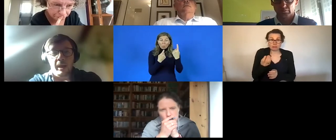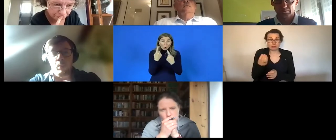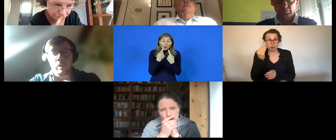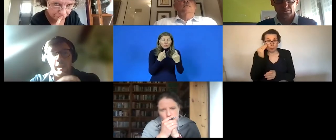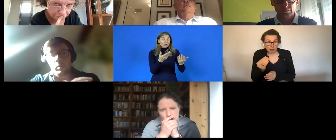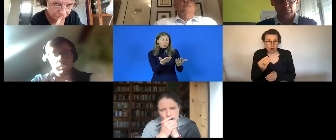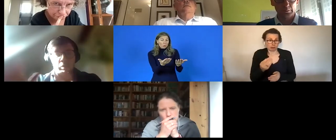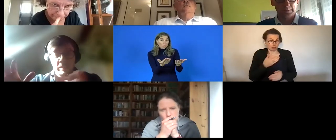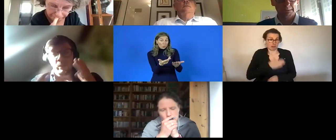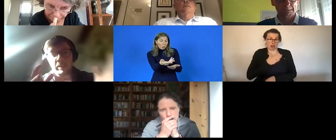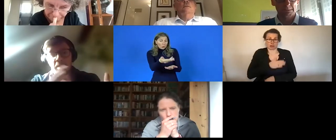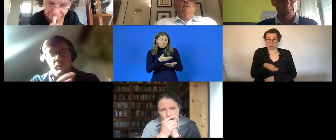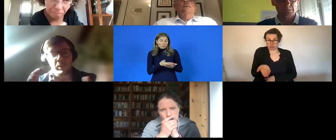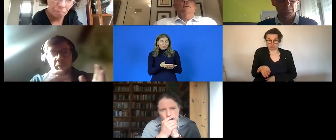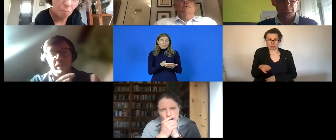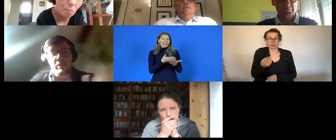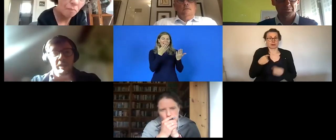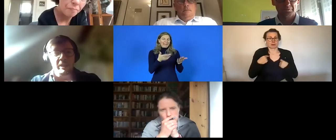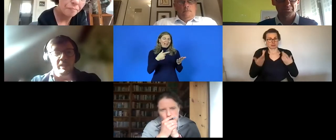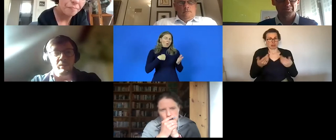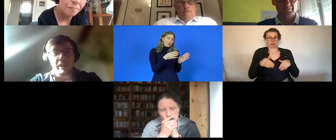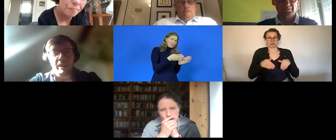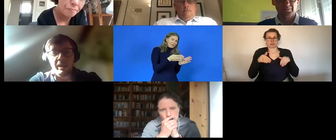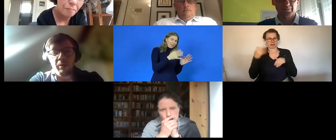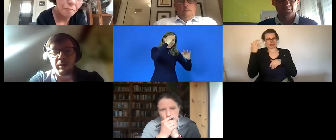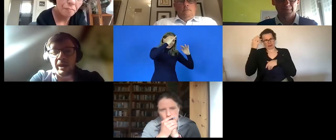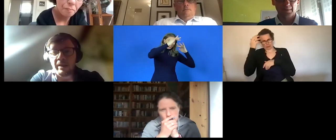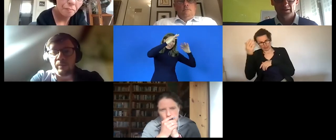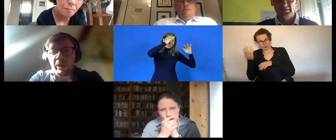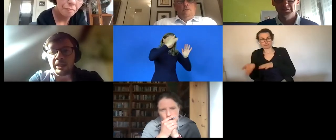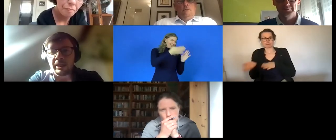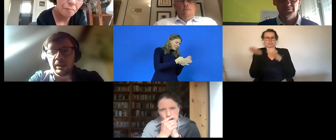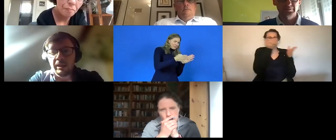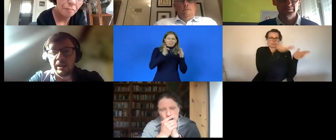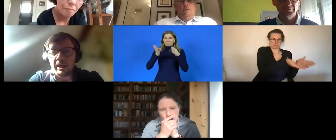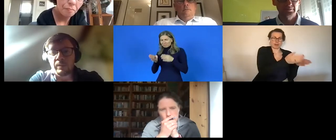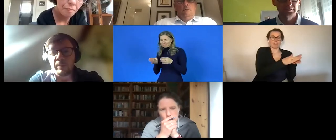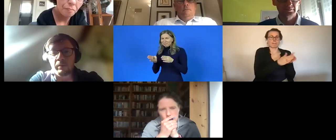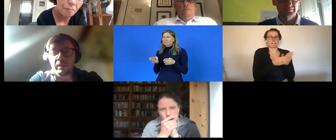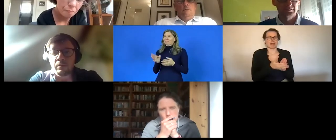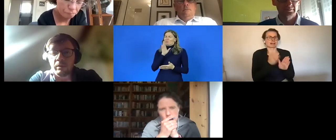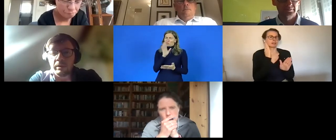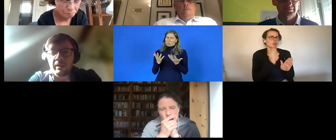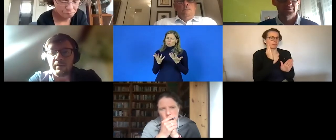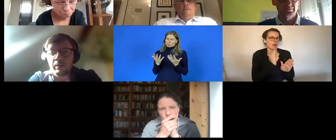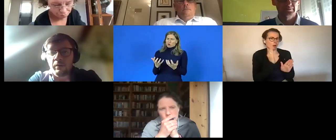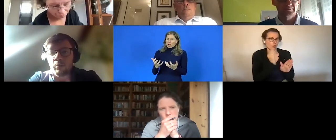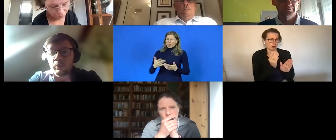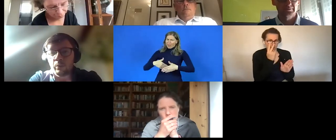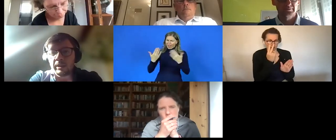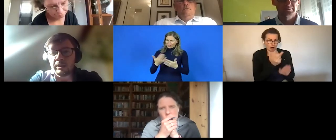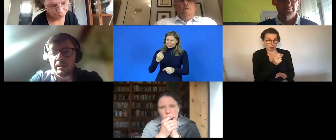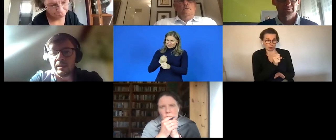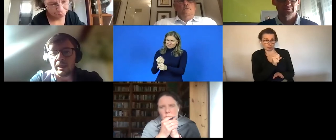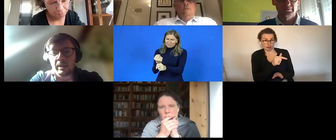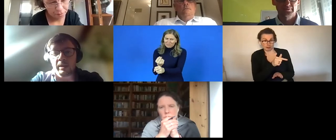i will now transition myself from the very theoretical to the real life and practical aspect of things so steph i don't know if you